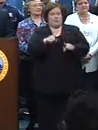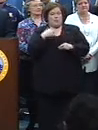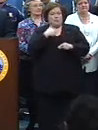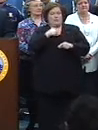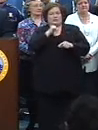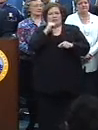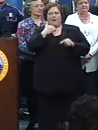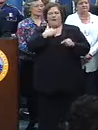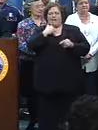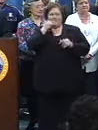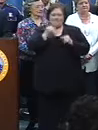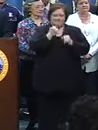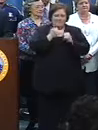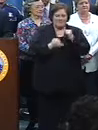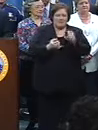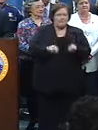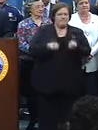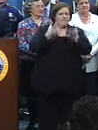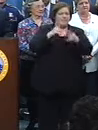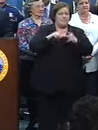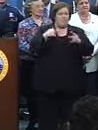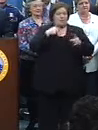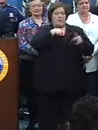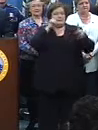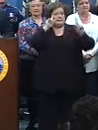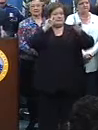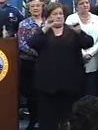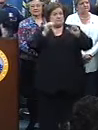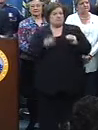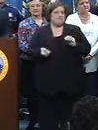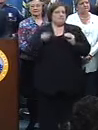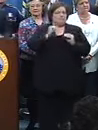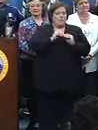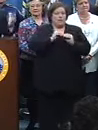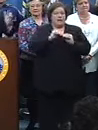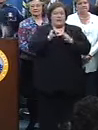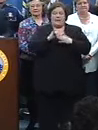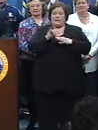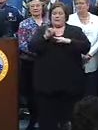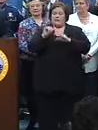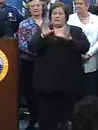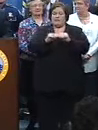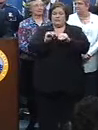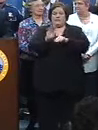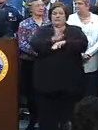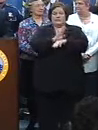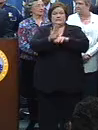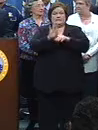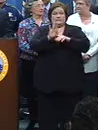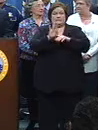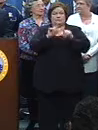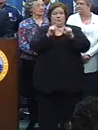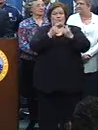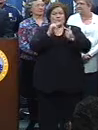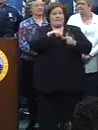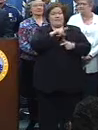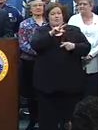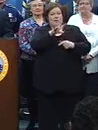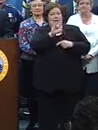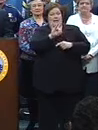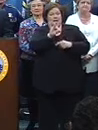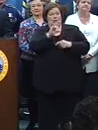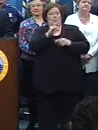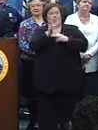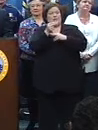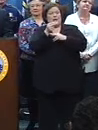don't have the final numbers yet, we expect that number to be bigger. According to the Convention and Visitors Bureau that's here today, the city's 38,000